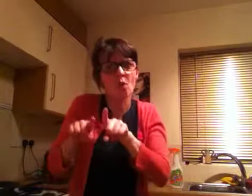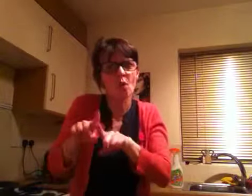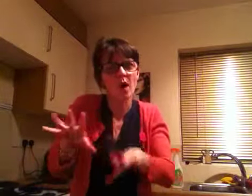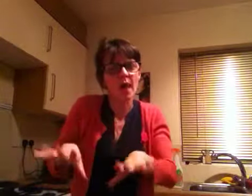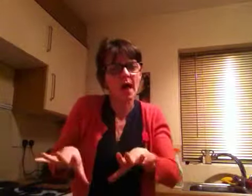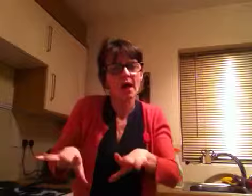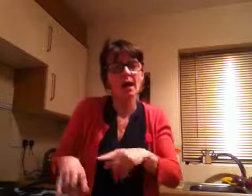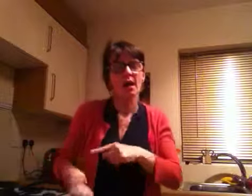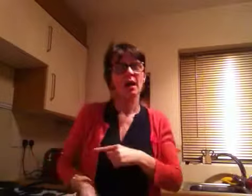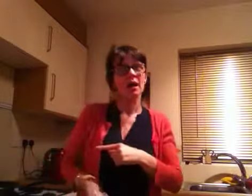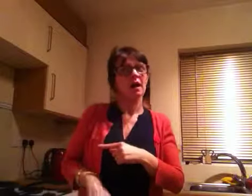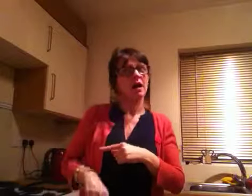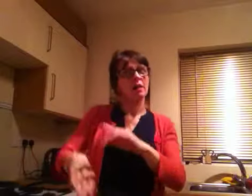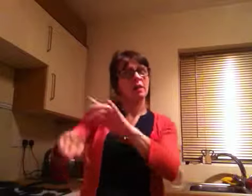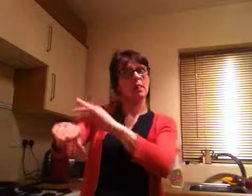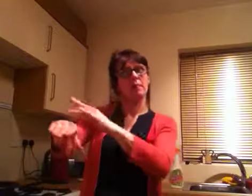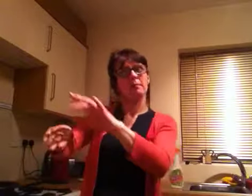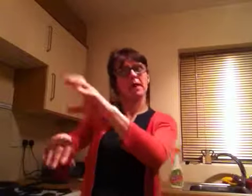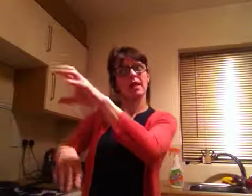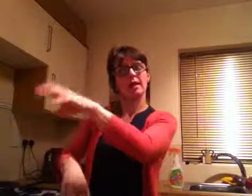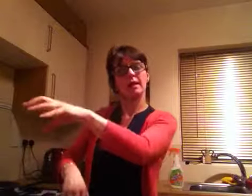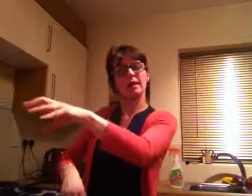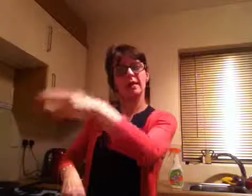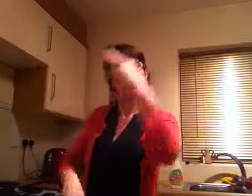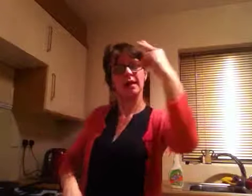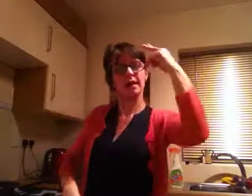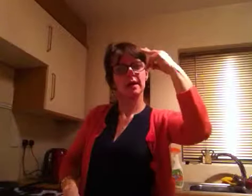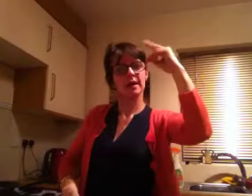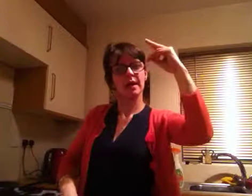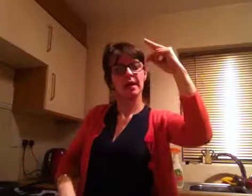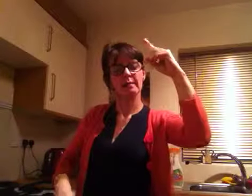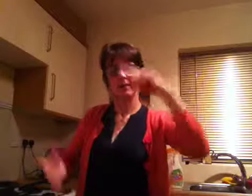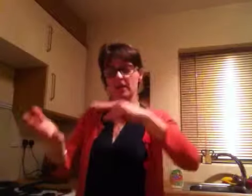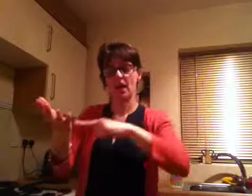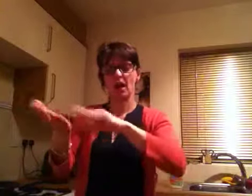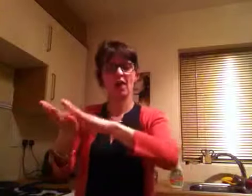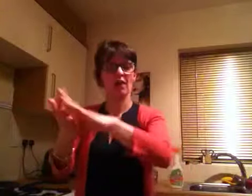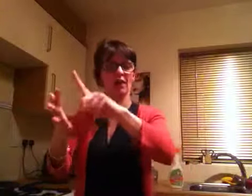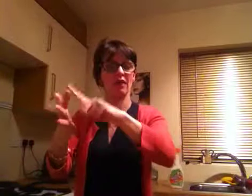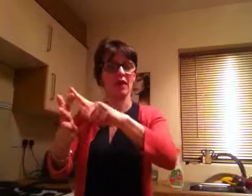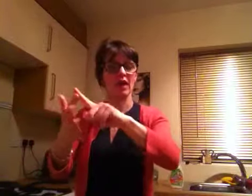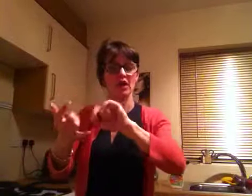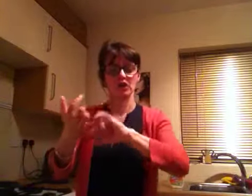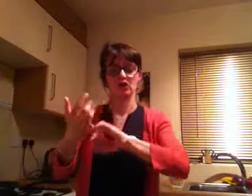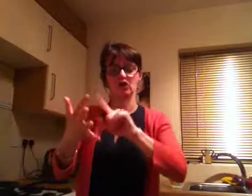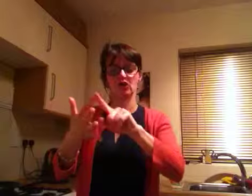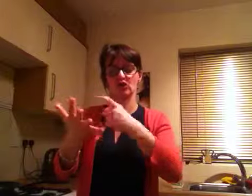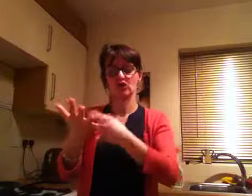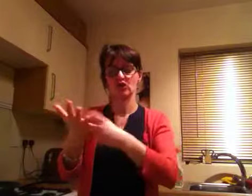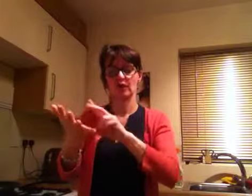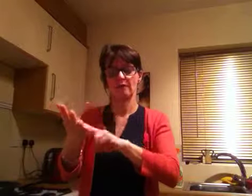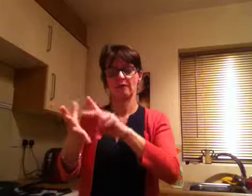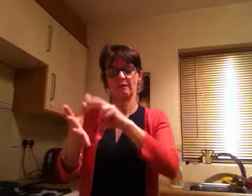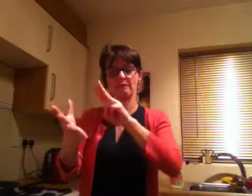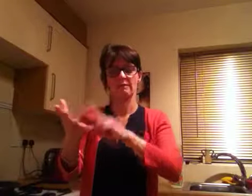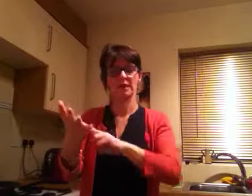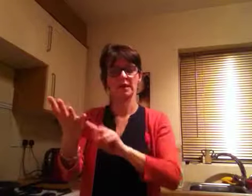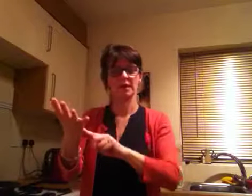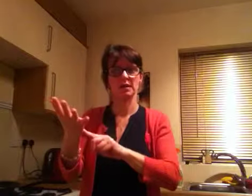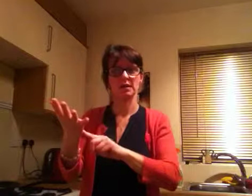entitled The Servant. It tells of the power struggle between